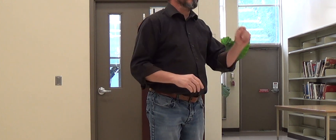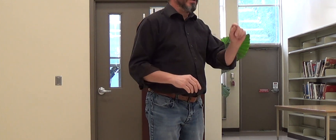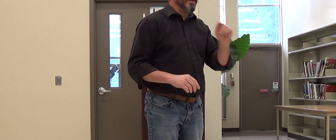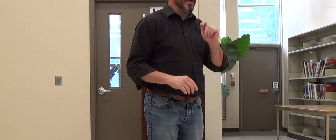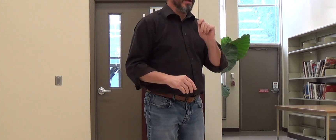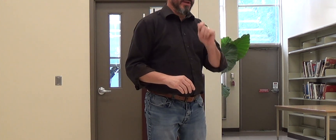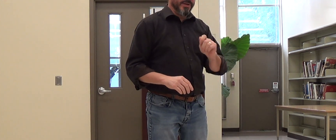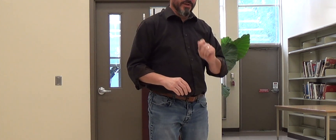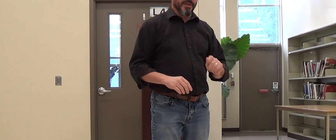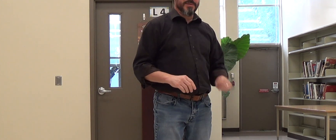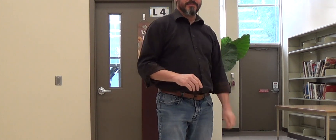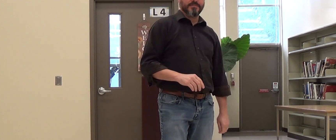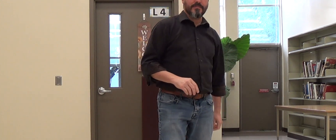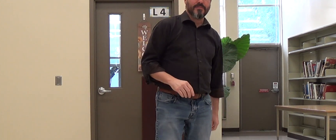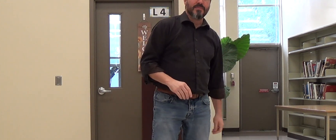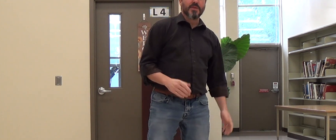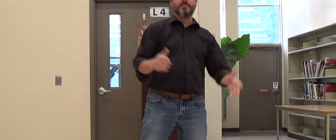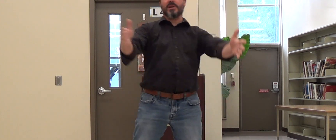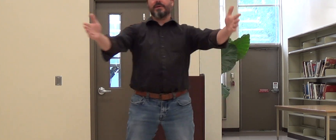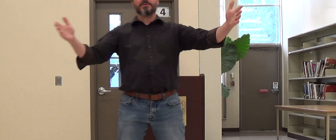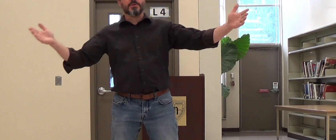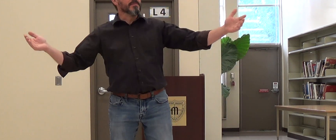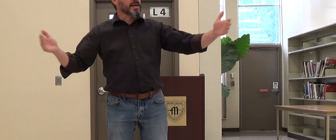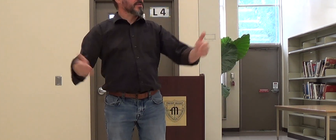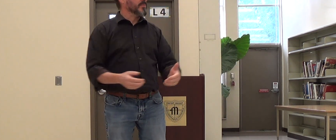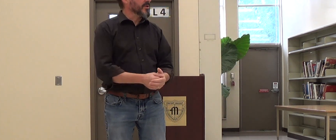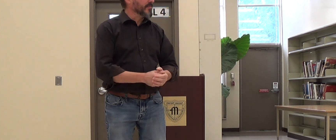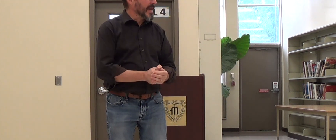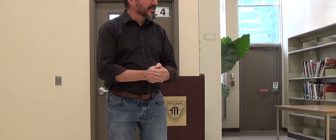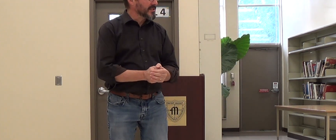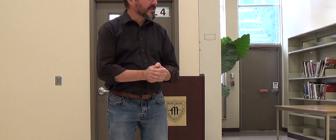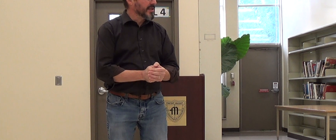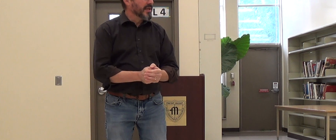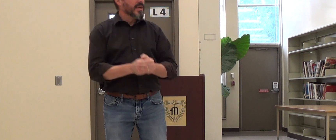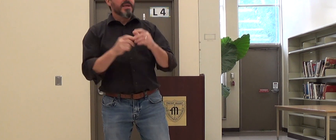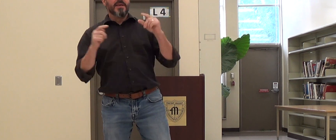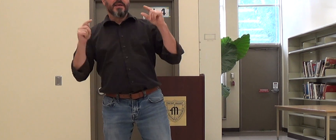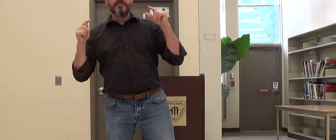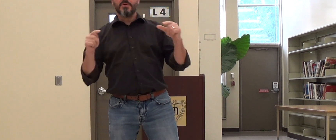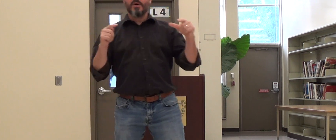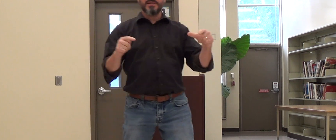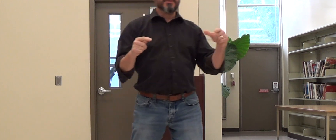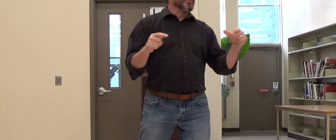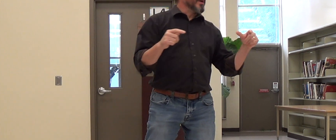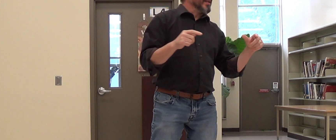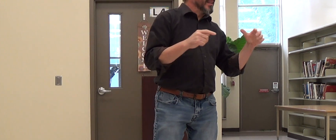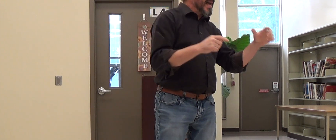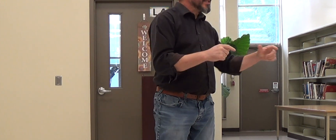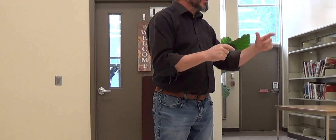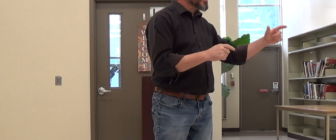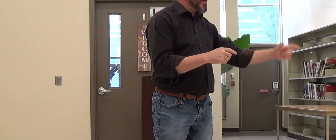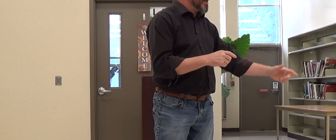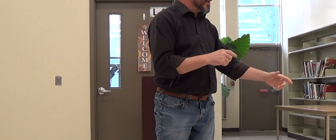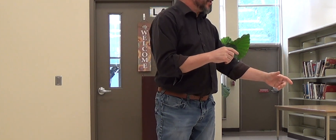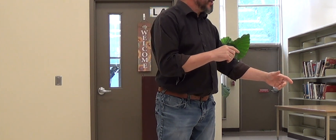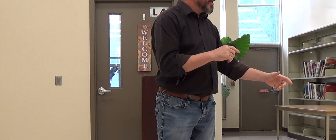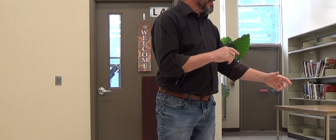being good cooks. Good morning, fellow Toastmasters and welcome guests. If you want to create lasting change in